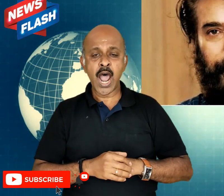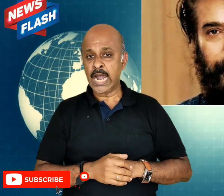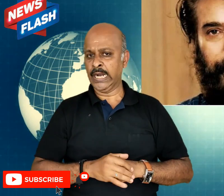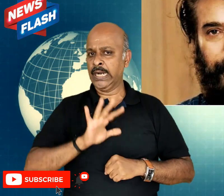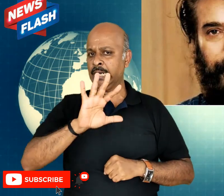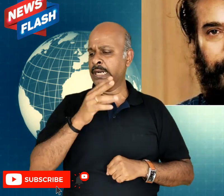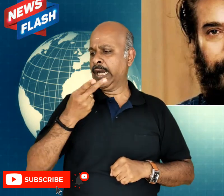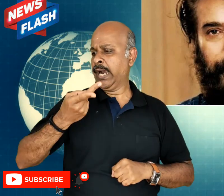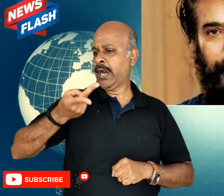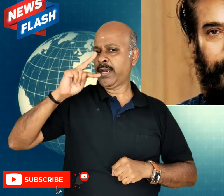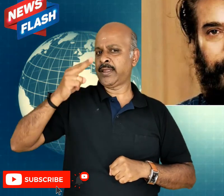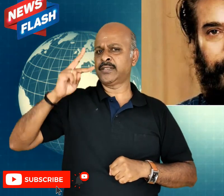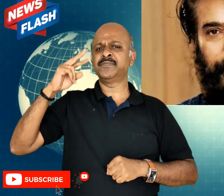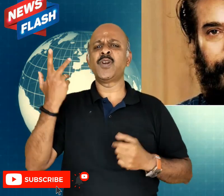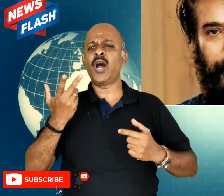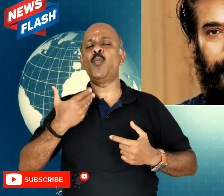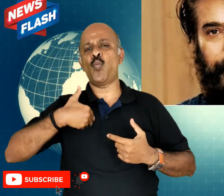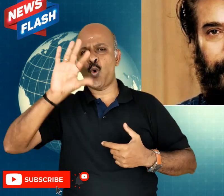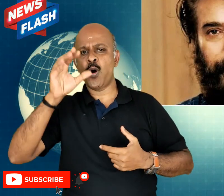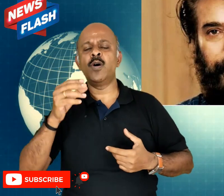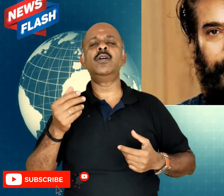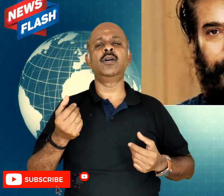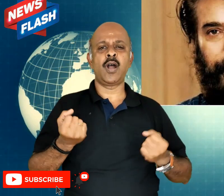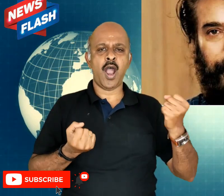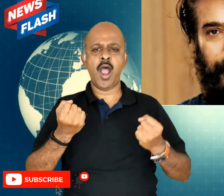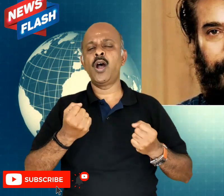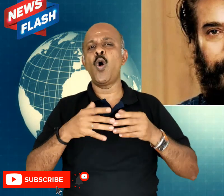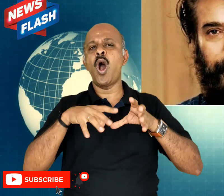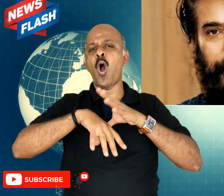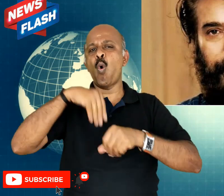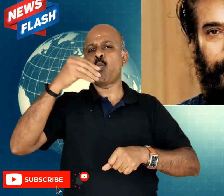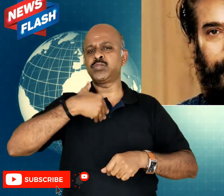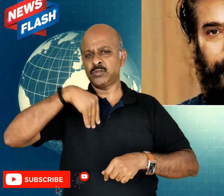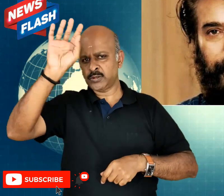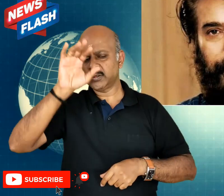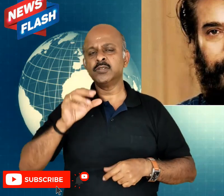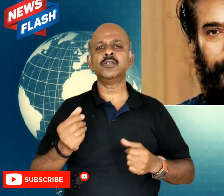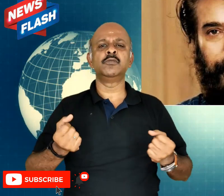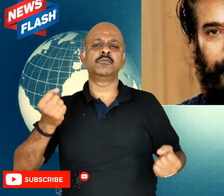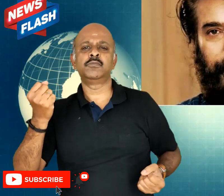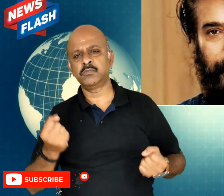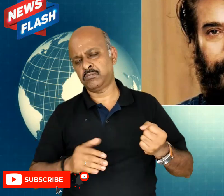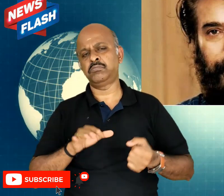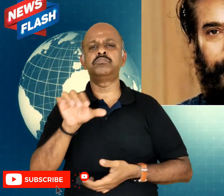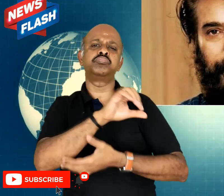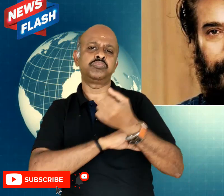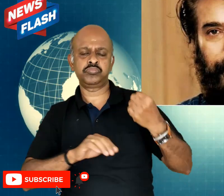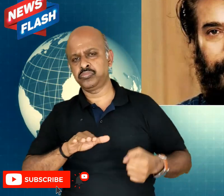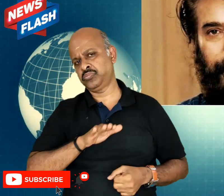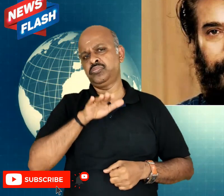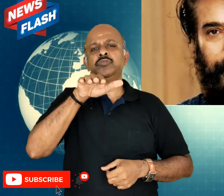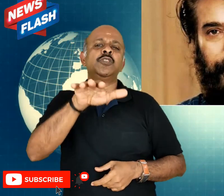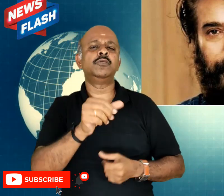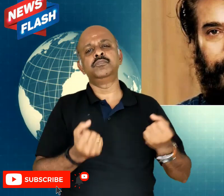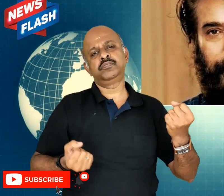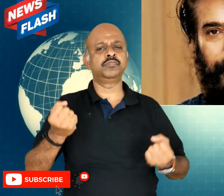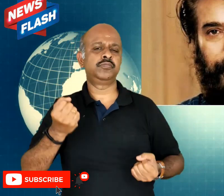And on the course of the pandemic, he developed a new look, a new bearded, rugged, look and